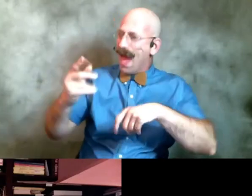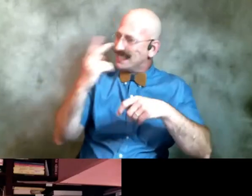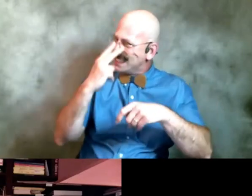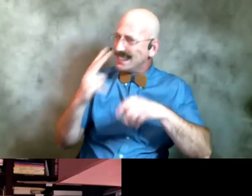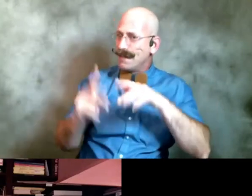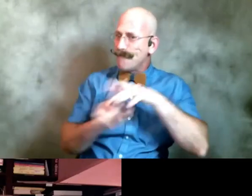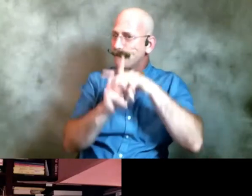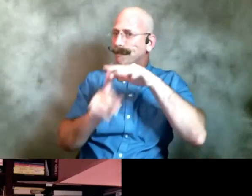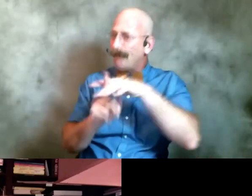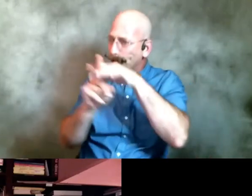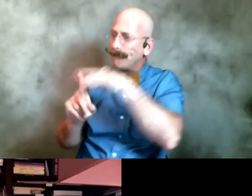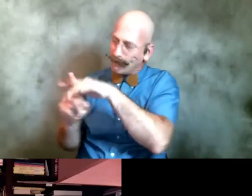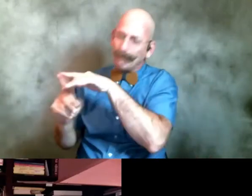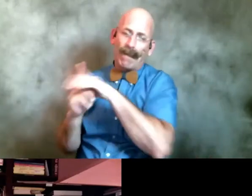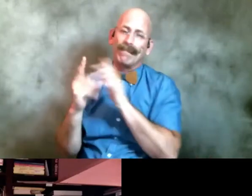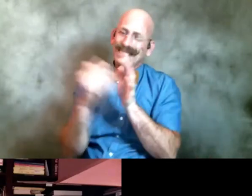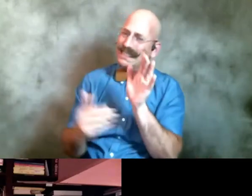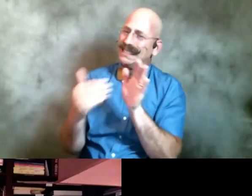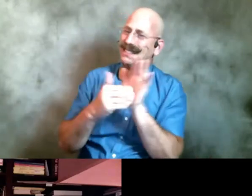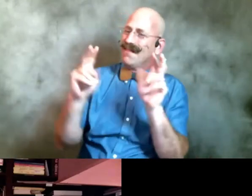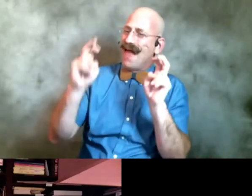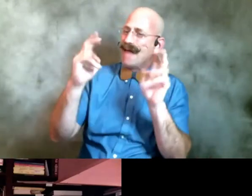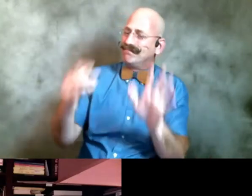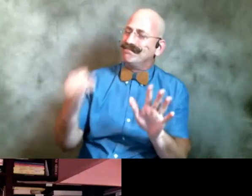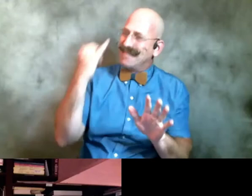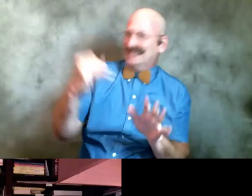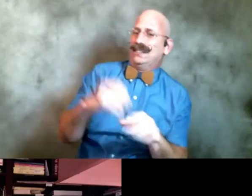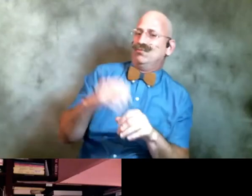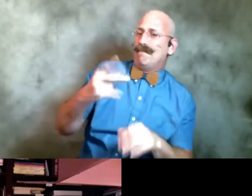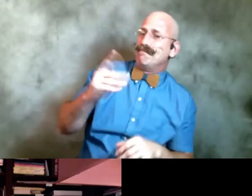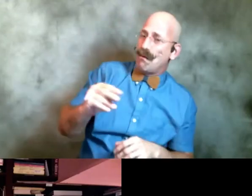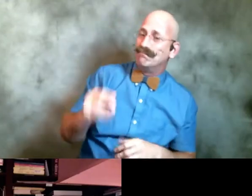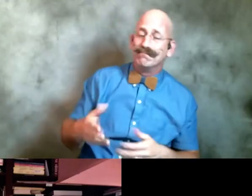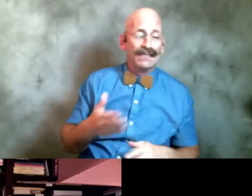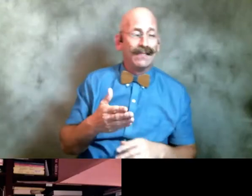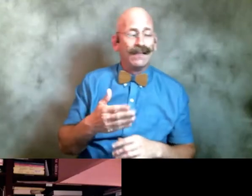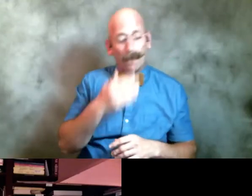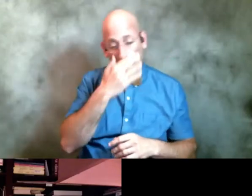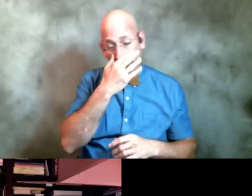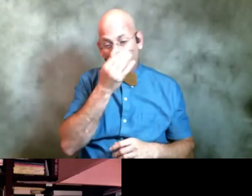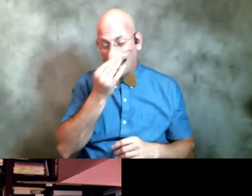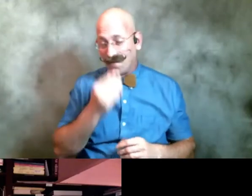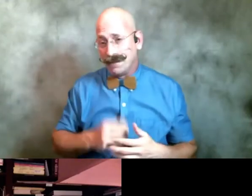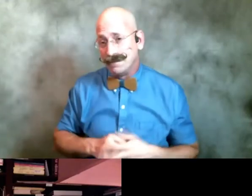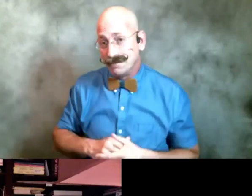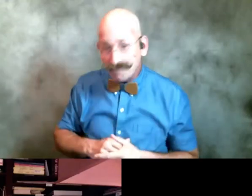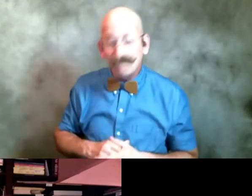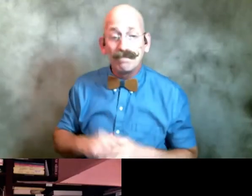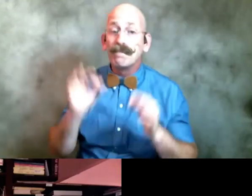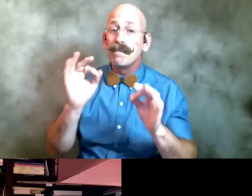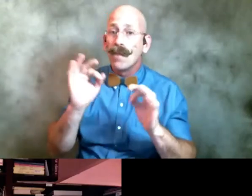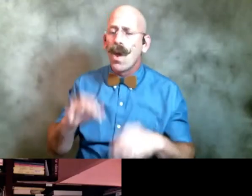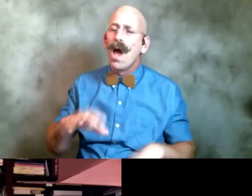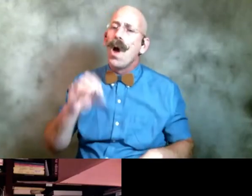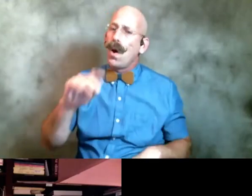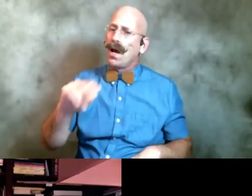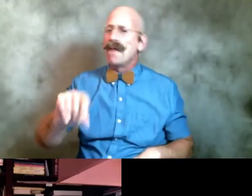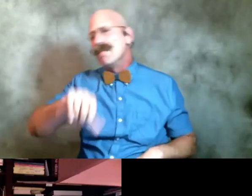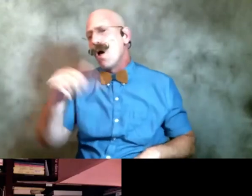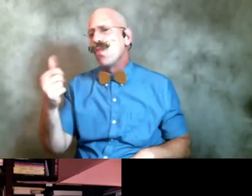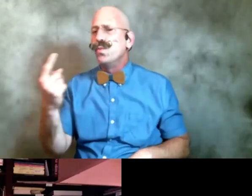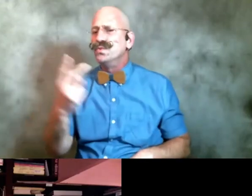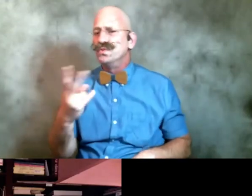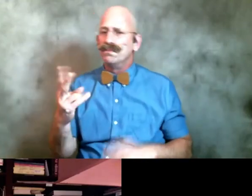and they're here at the same time uh all right give us another couple